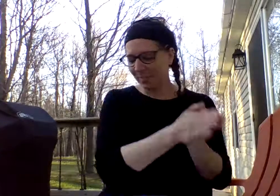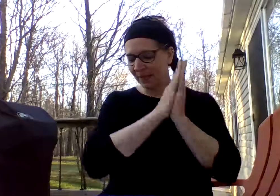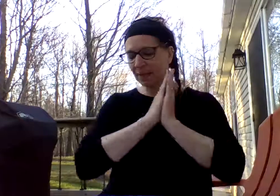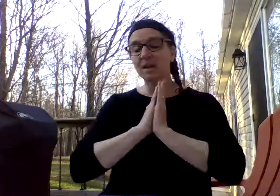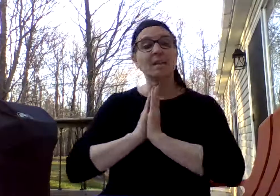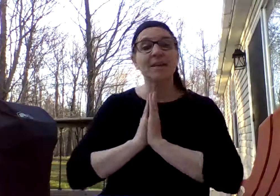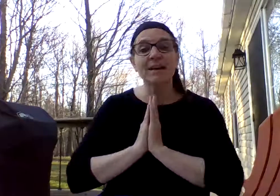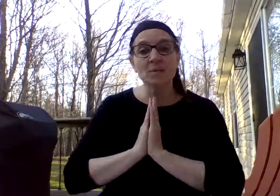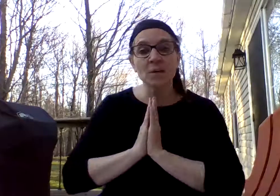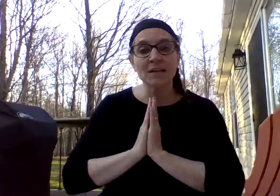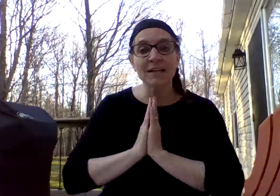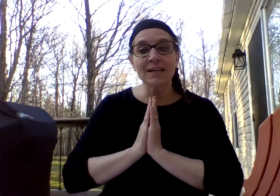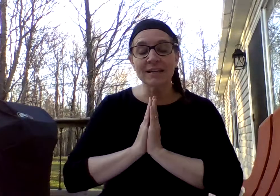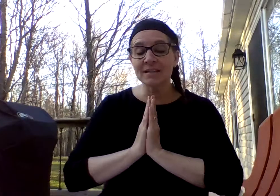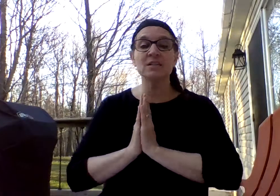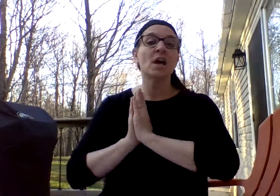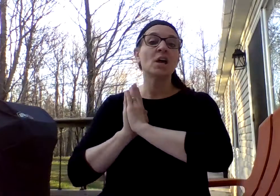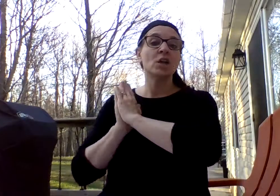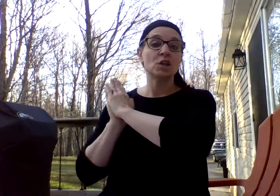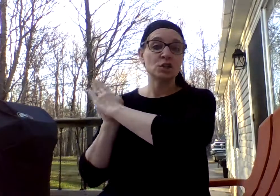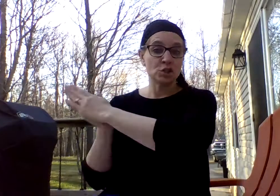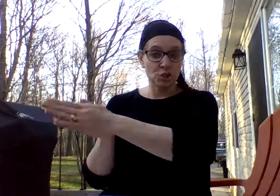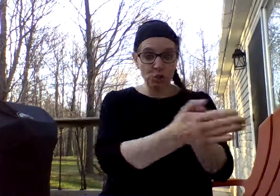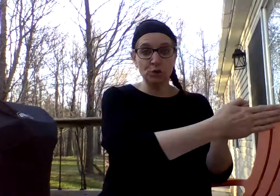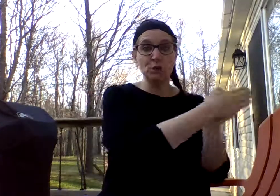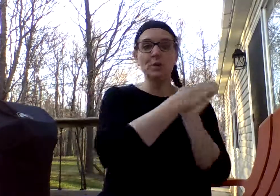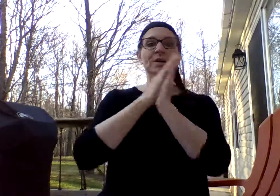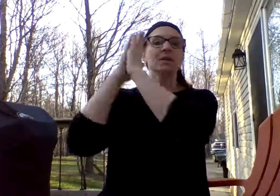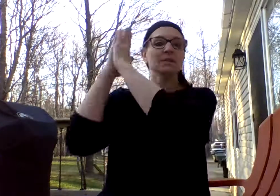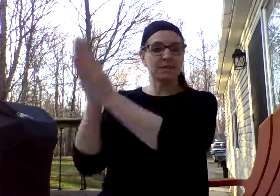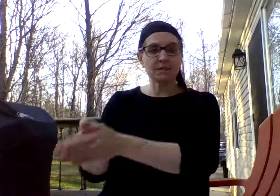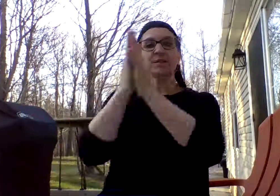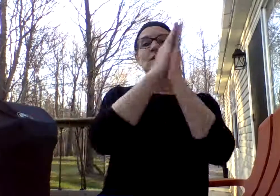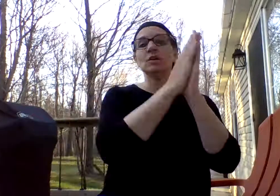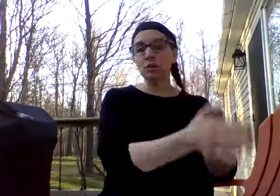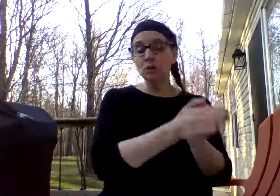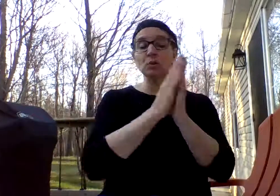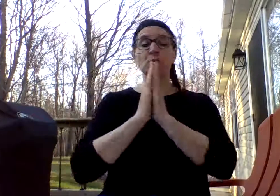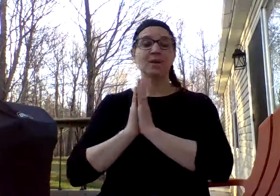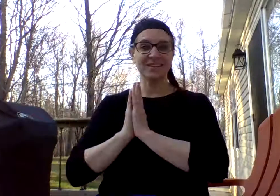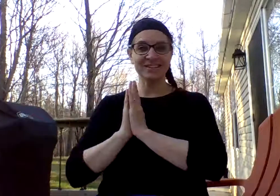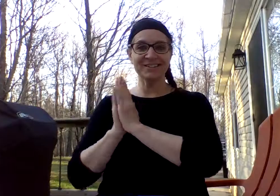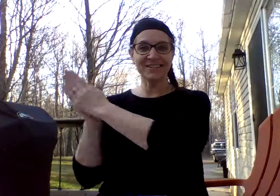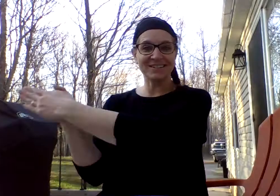The next word is do, D, U. Your turn.